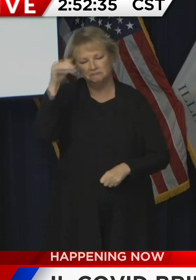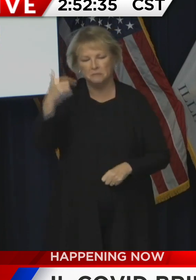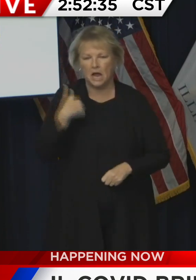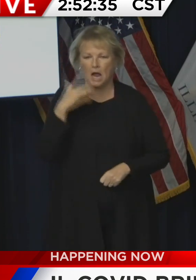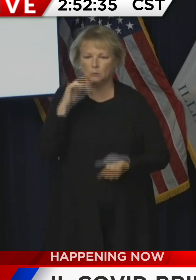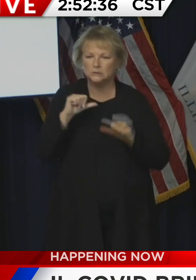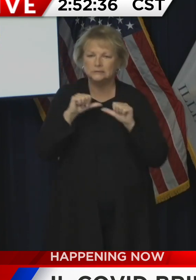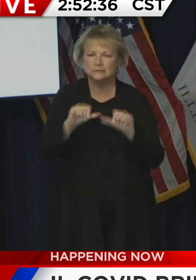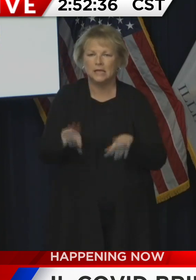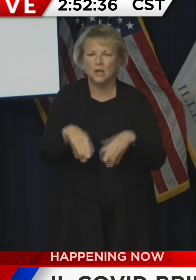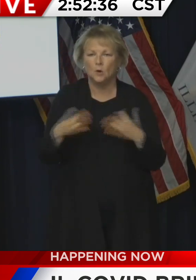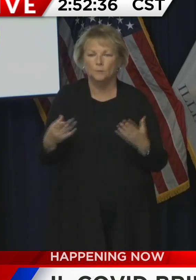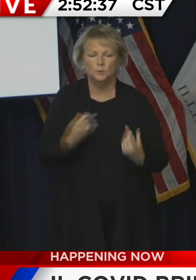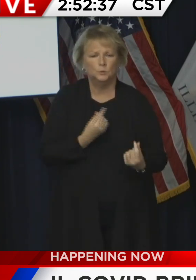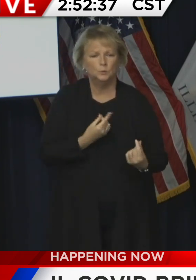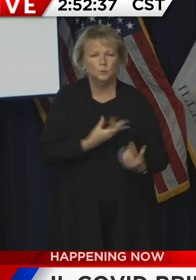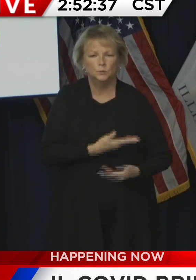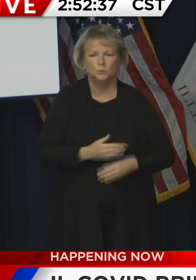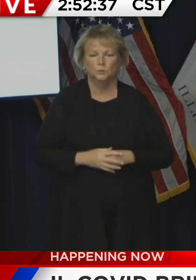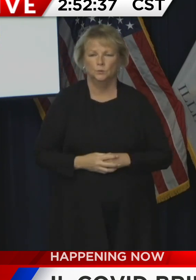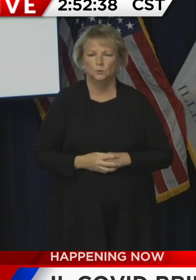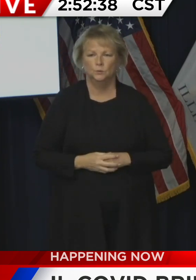open. What are you going to do?